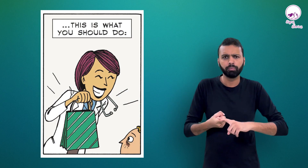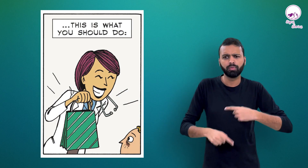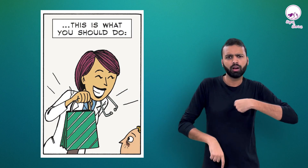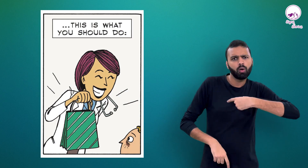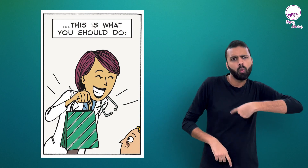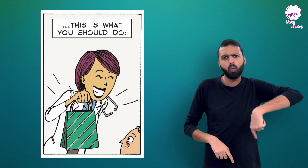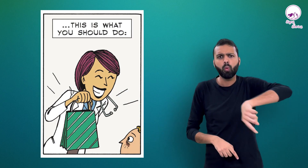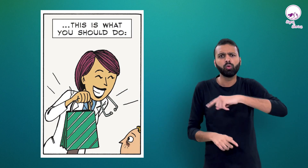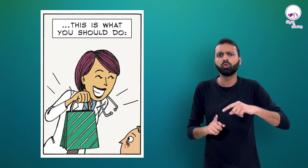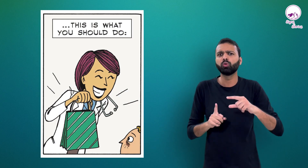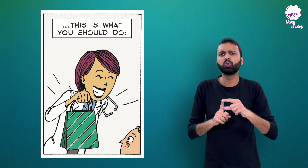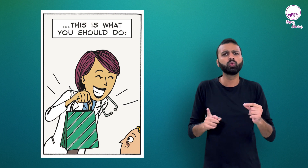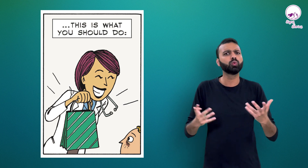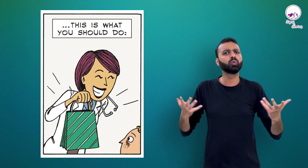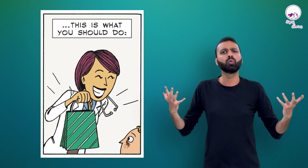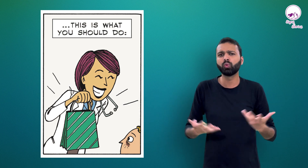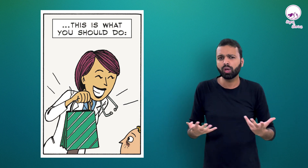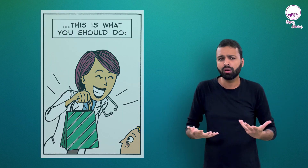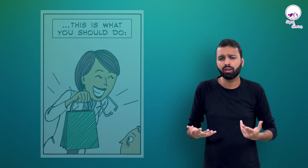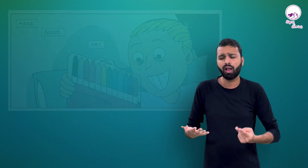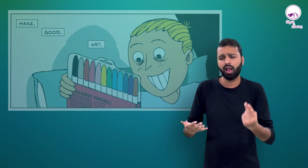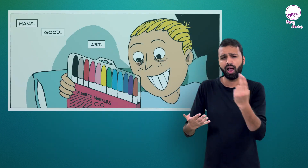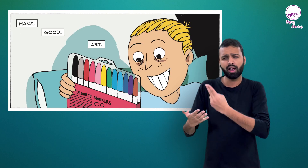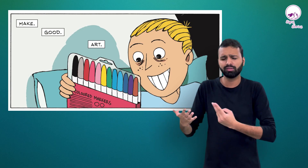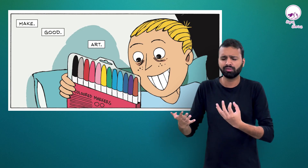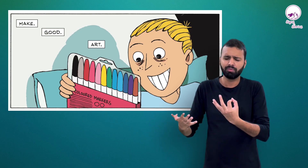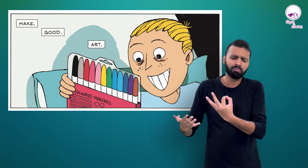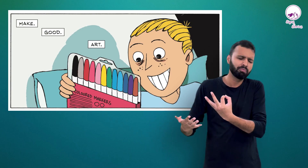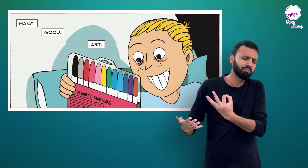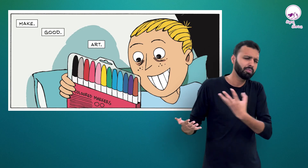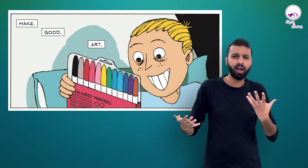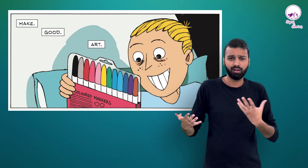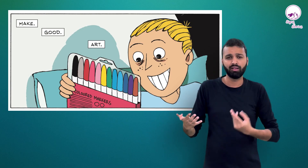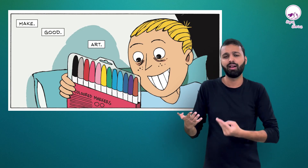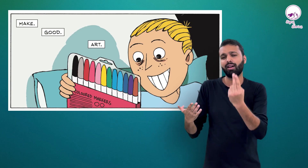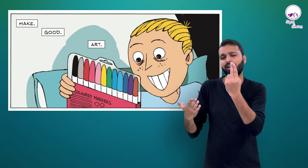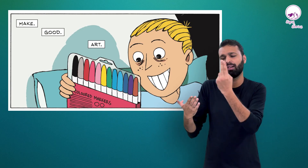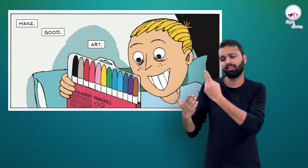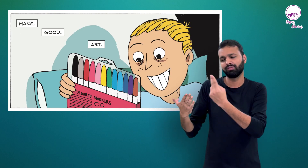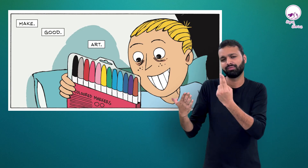this is what you should do. Make good art.